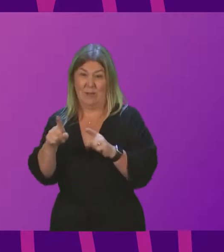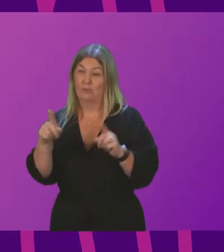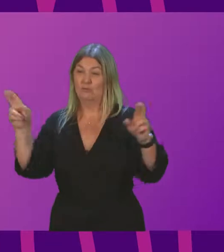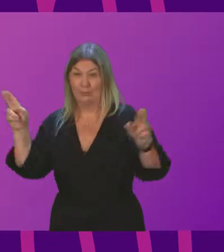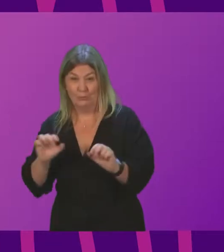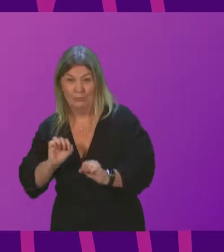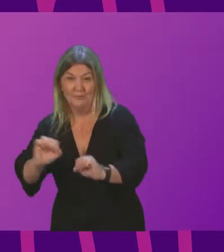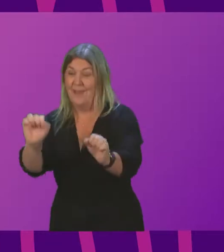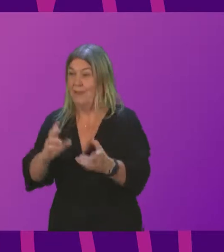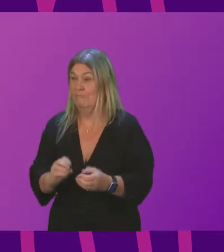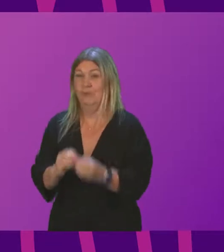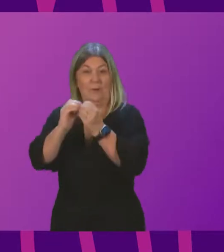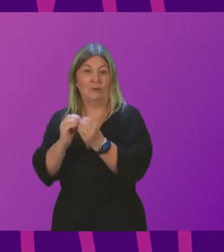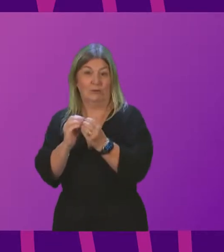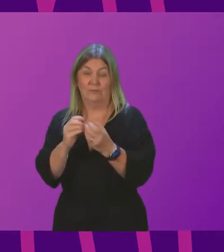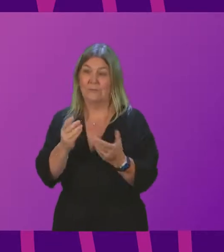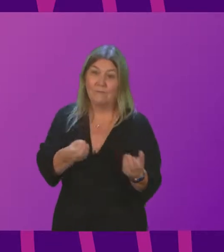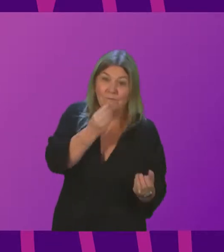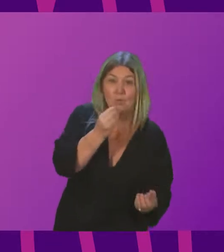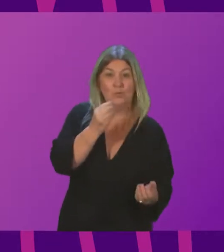producing food. Rachel Hamilton.